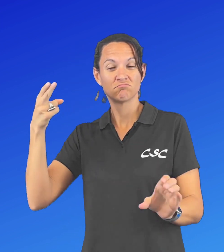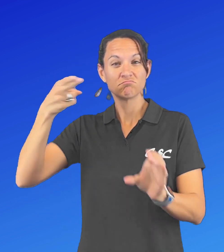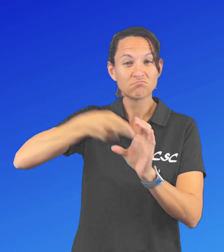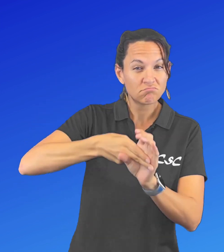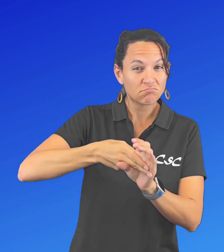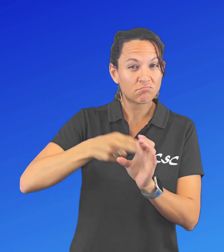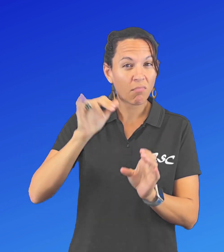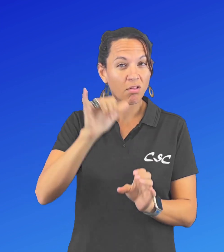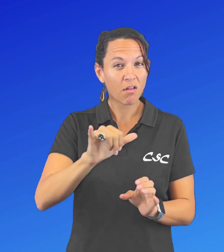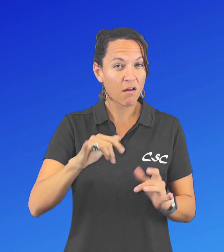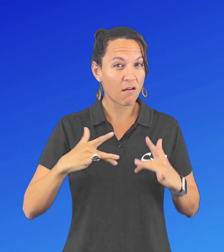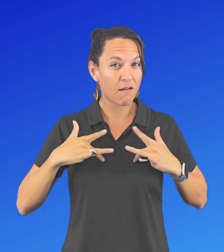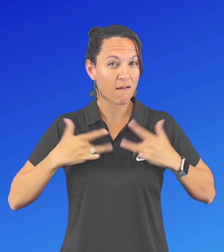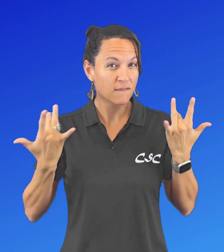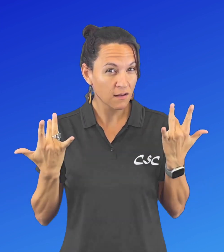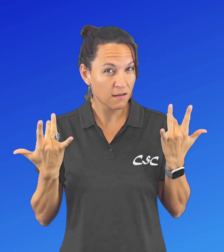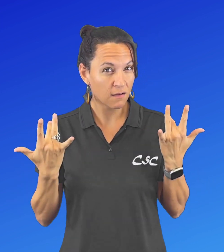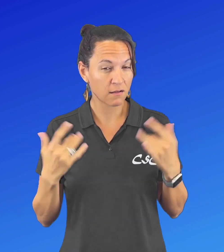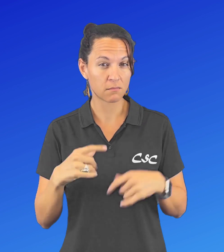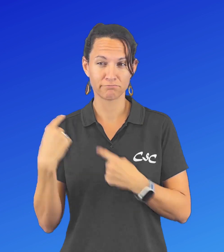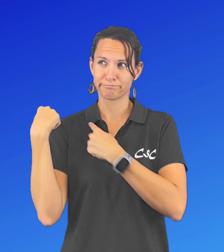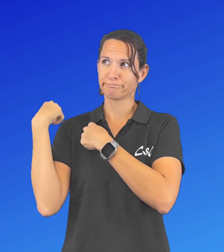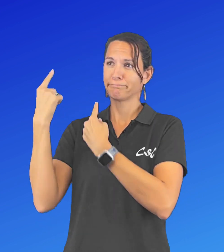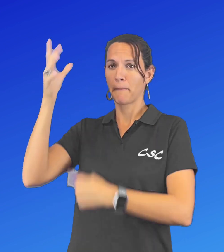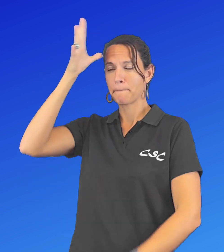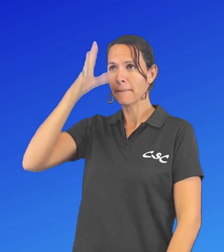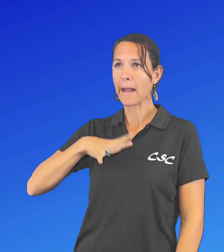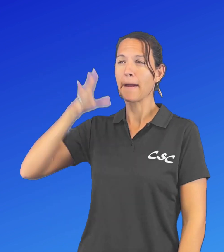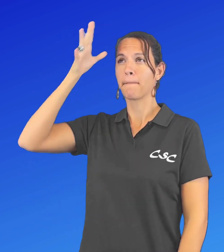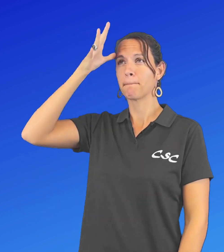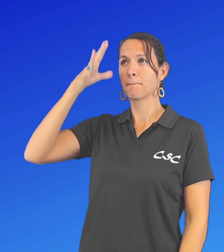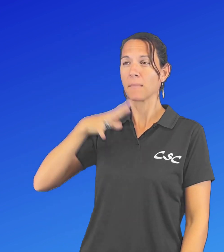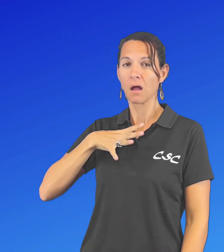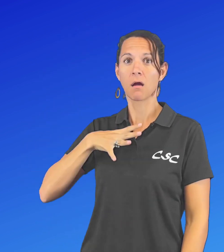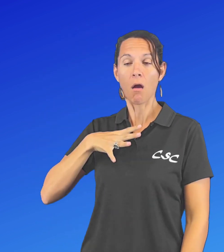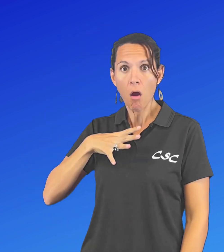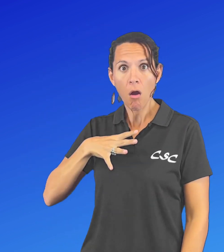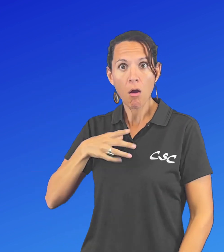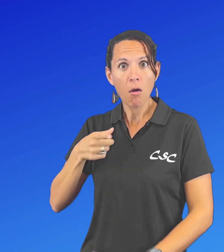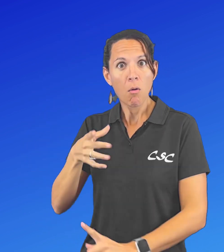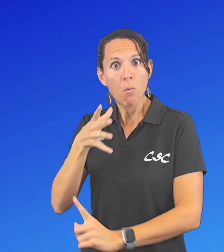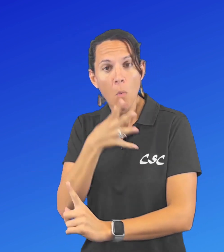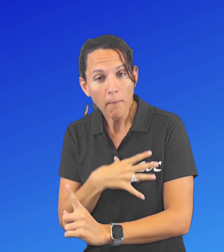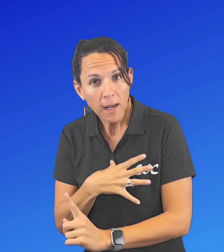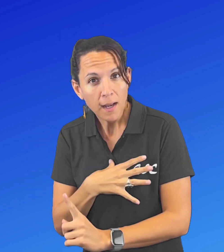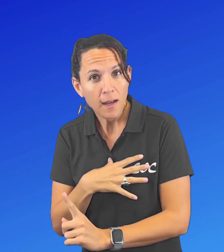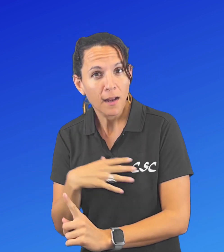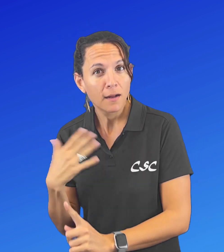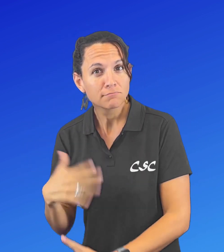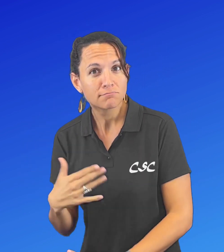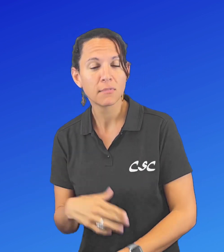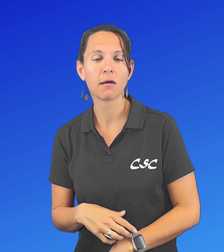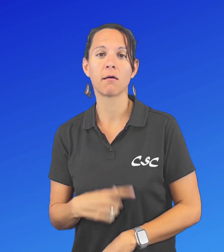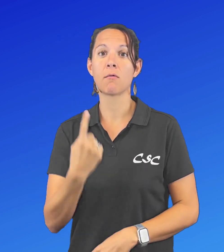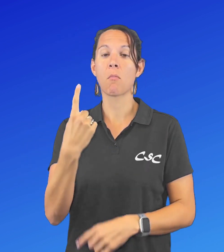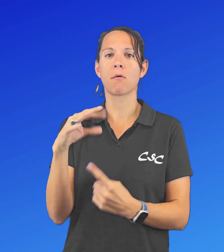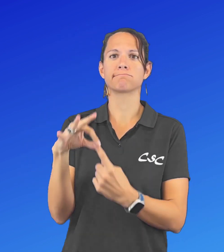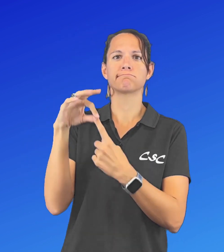this event. Up until now, only men were invited. Now women. Wow! One